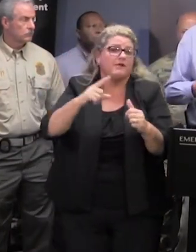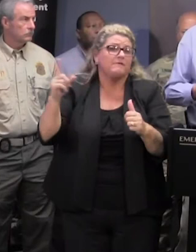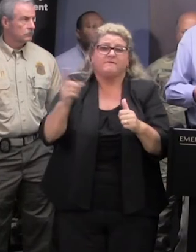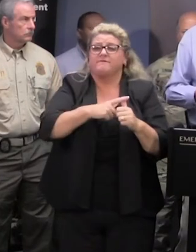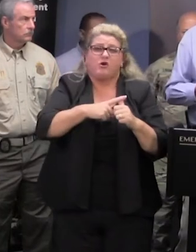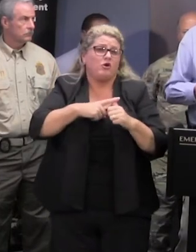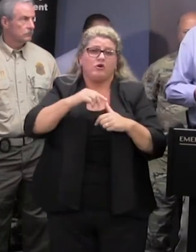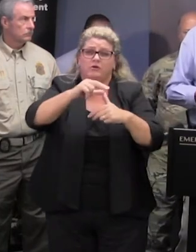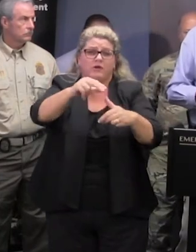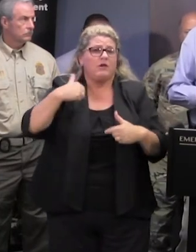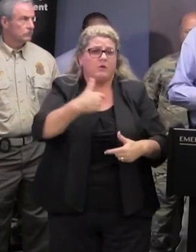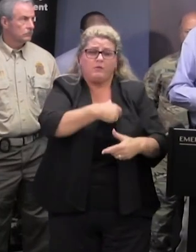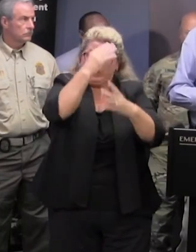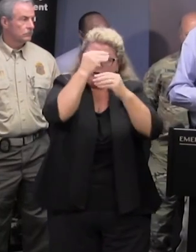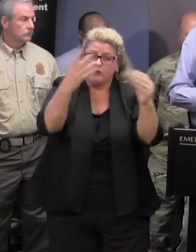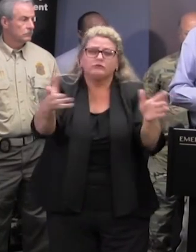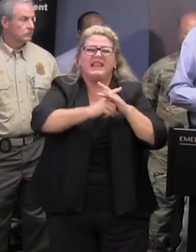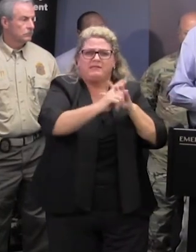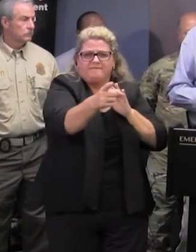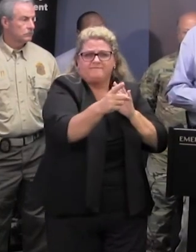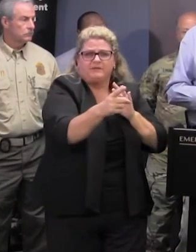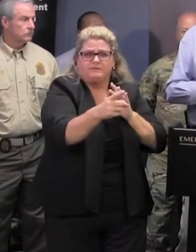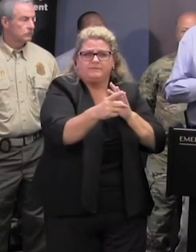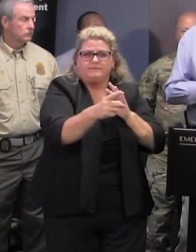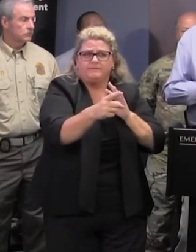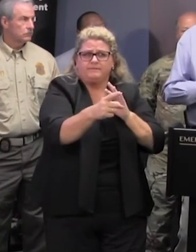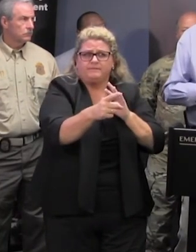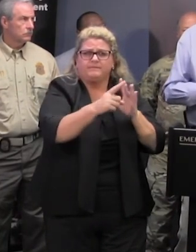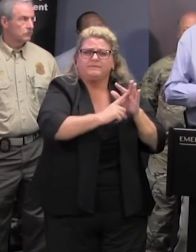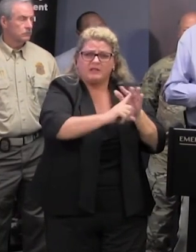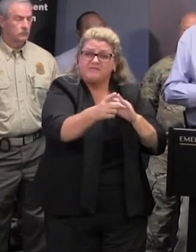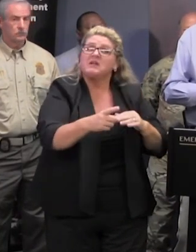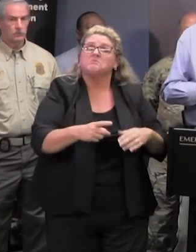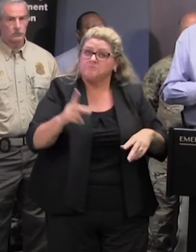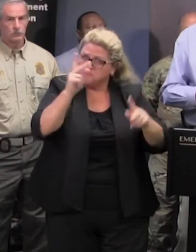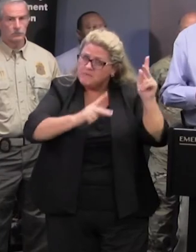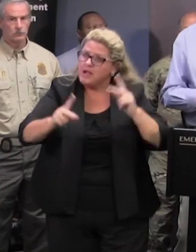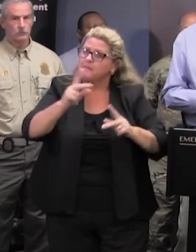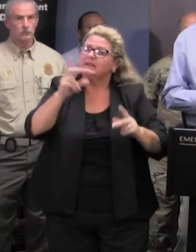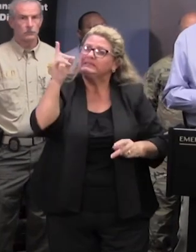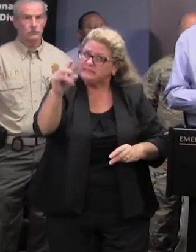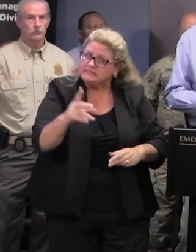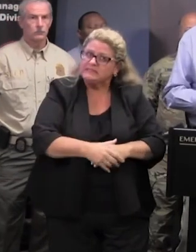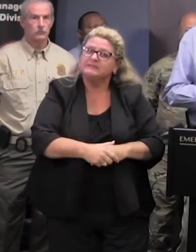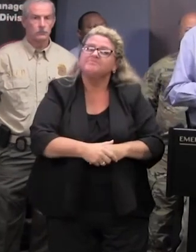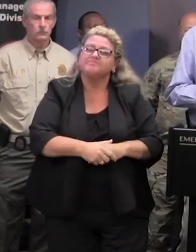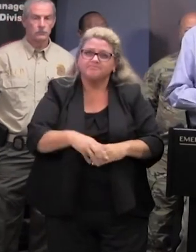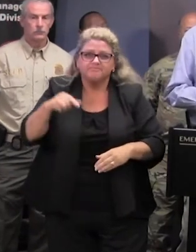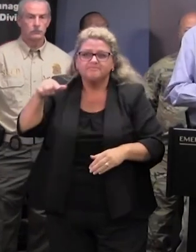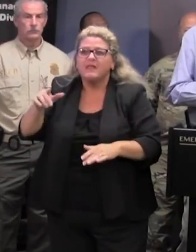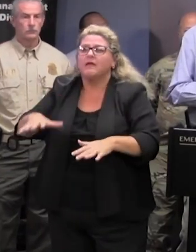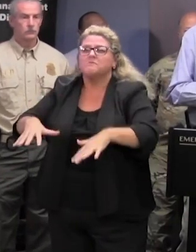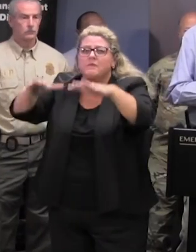encouraged people from day one to evacuate and we've seen a very good response especially in these flooded areas like